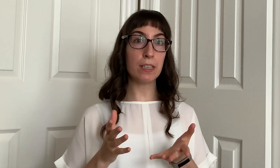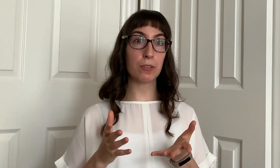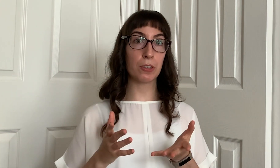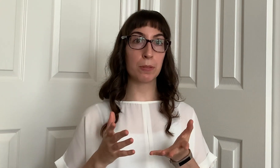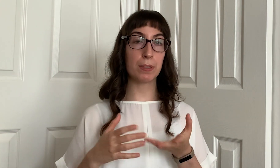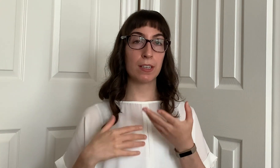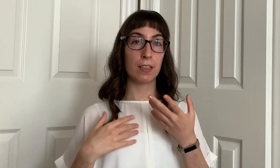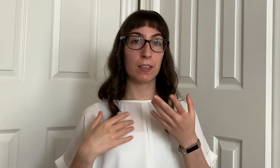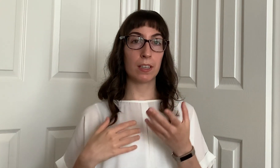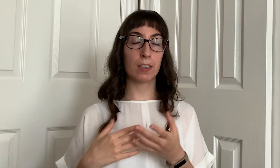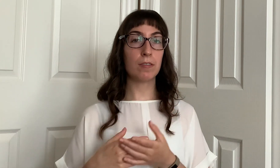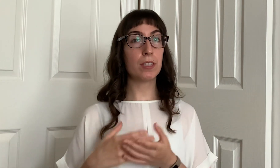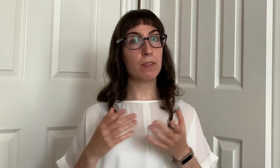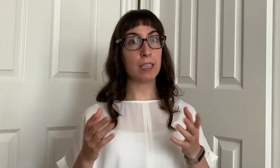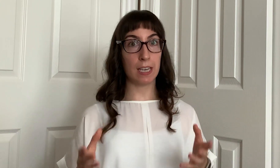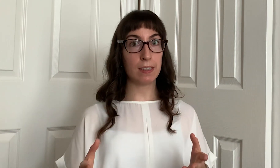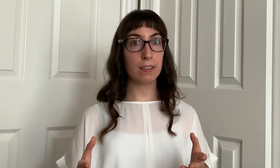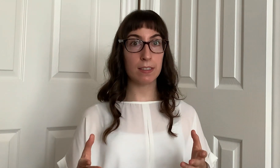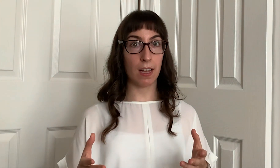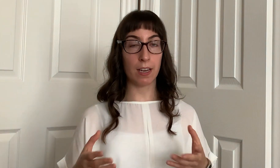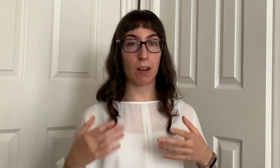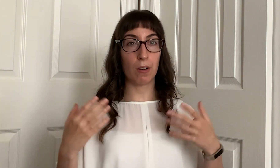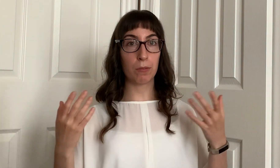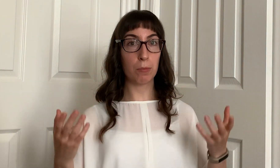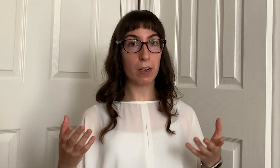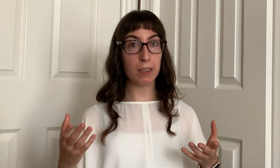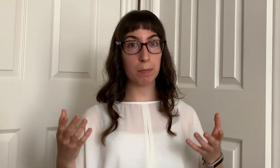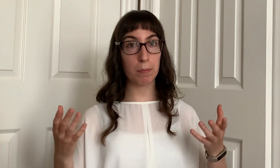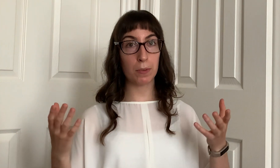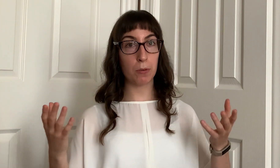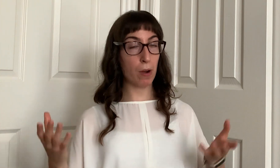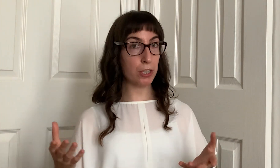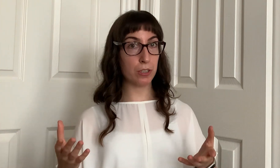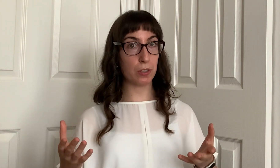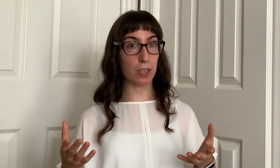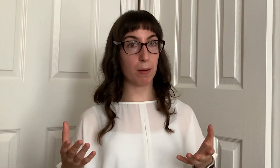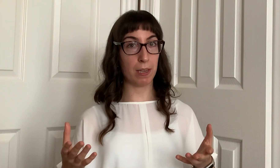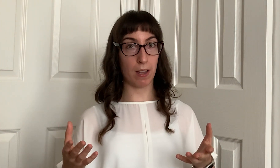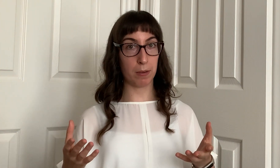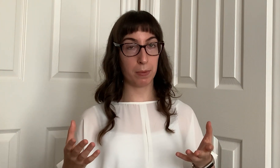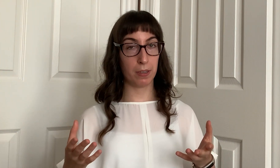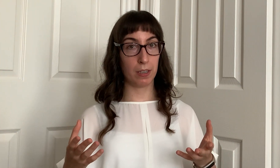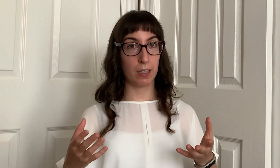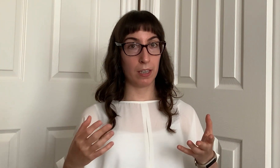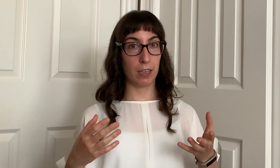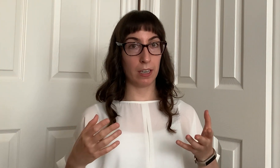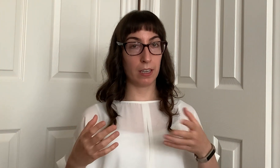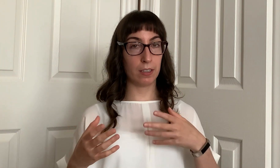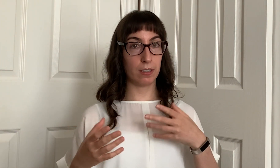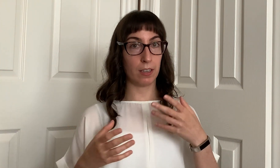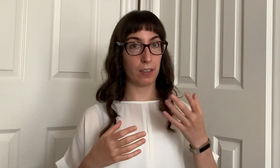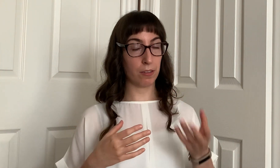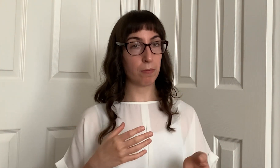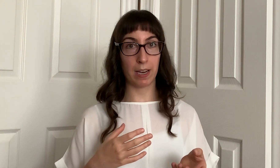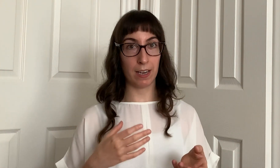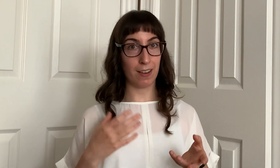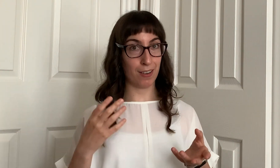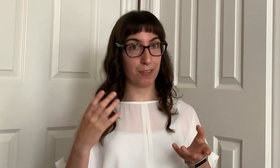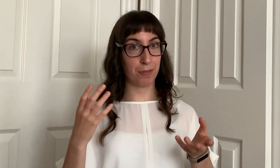these groups it gives you an insight on what questions are coming up and another way of